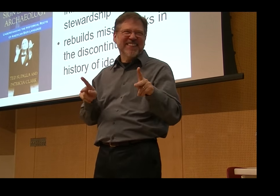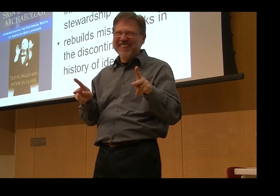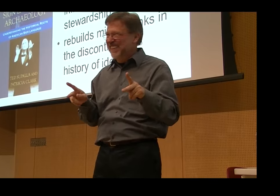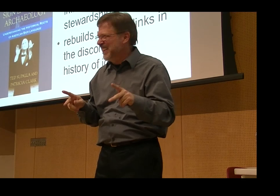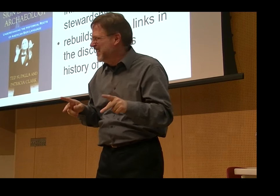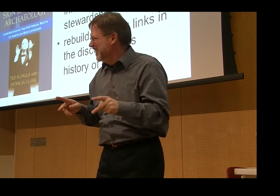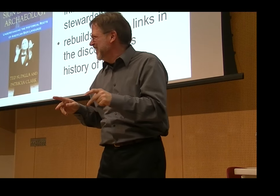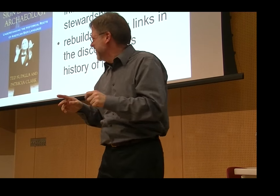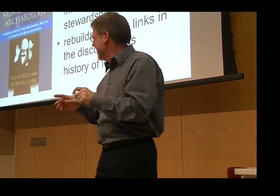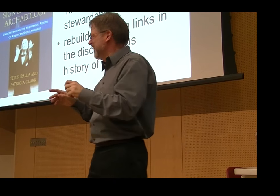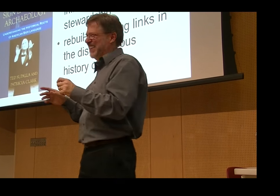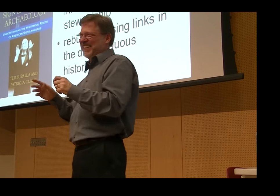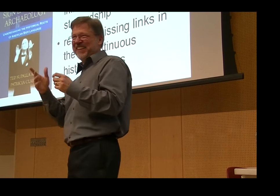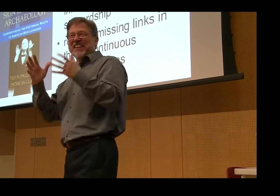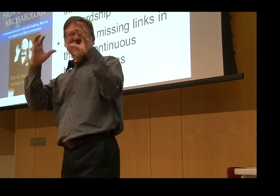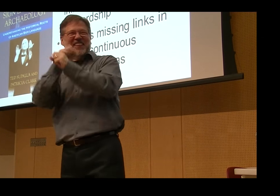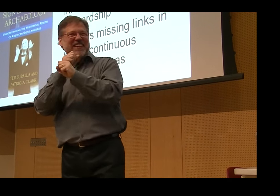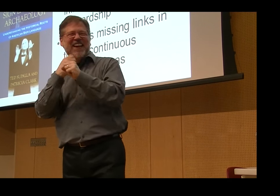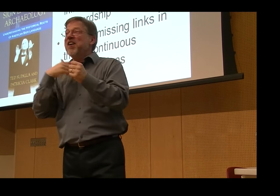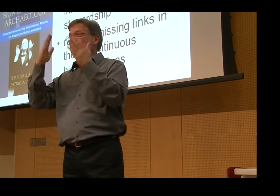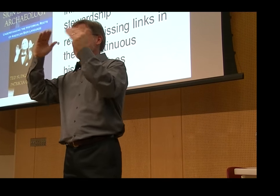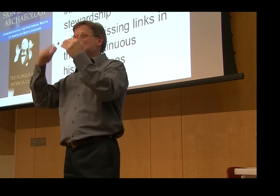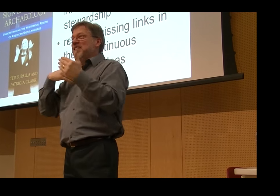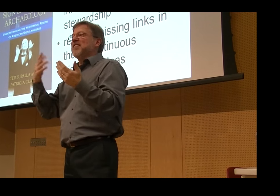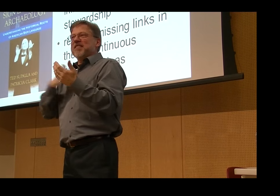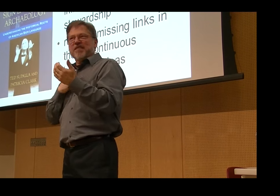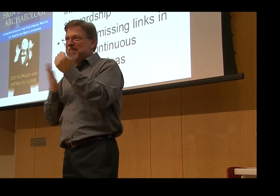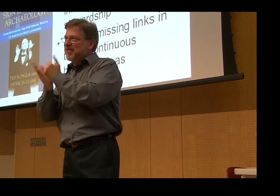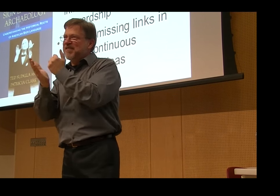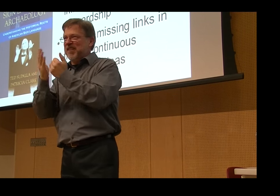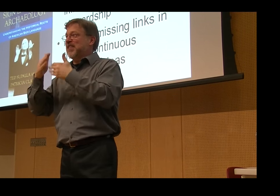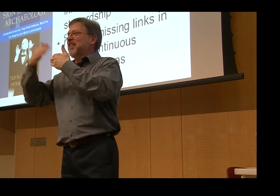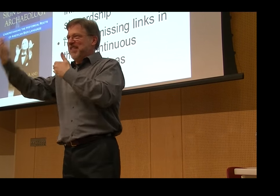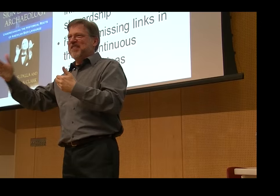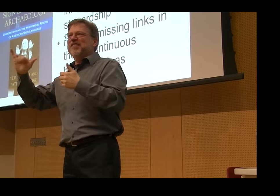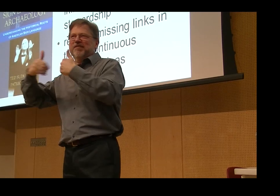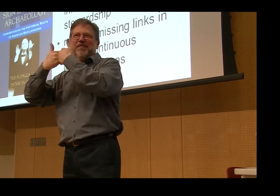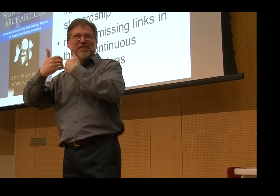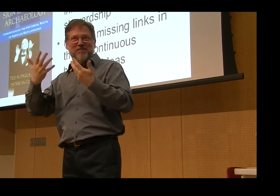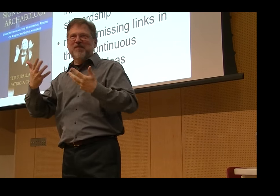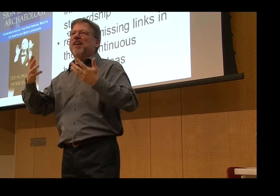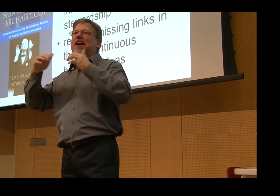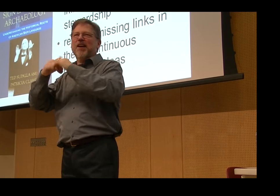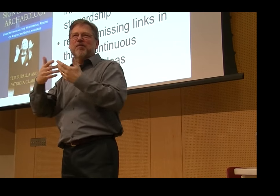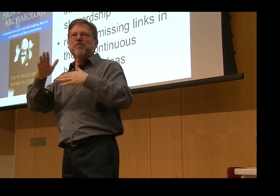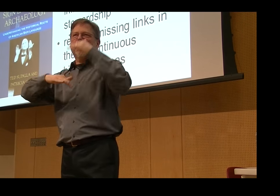For the community, I would suggest a book club, and you could discuss a chapter per week in your book club. So I am